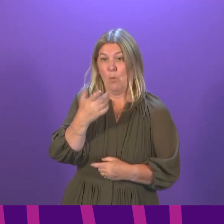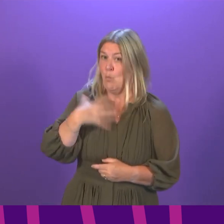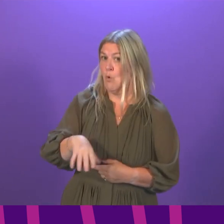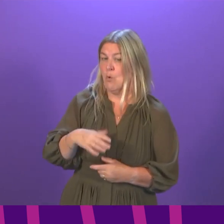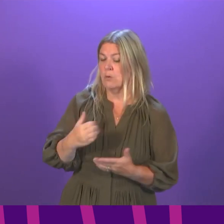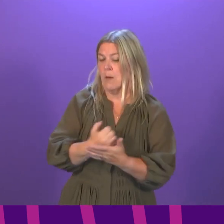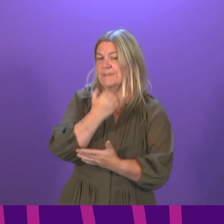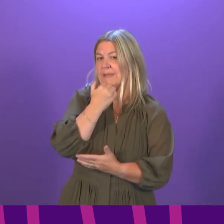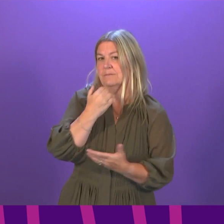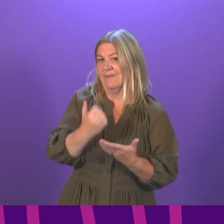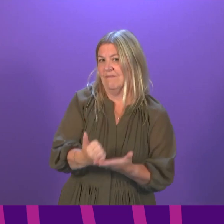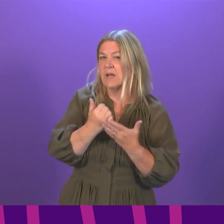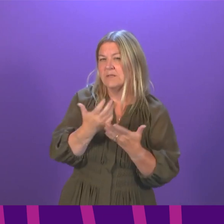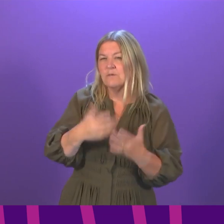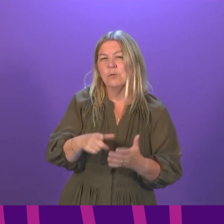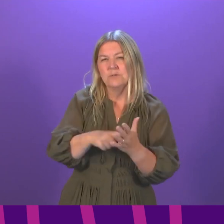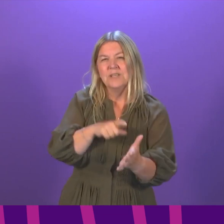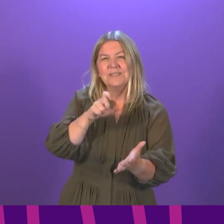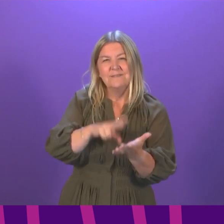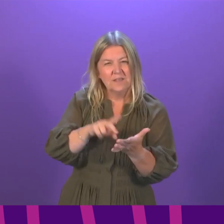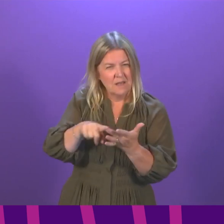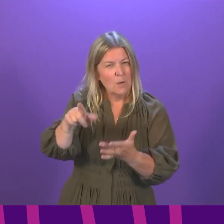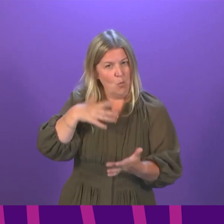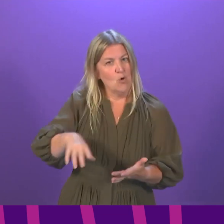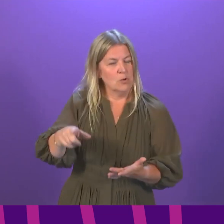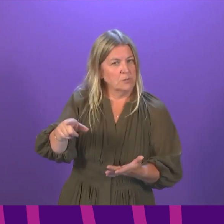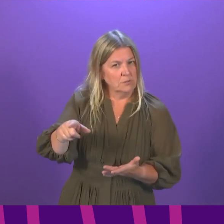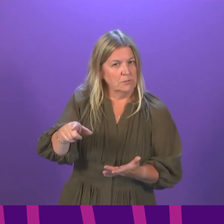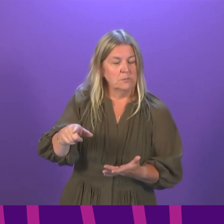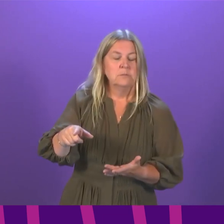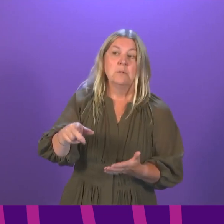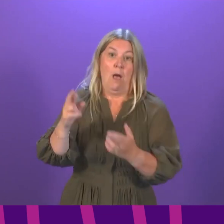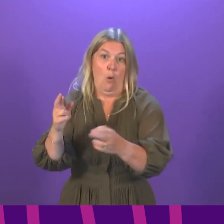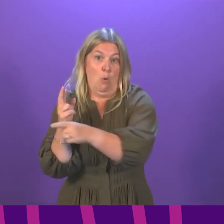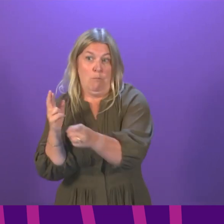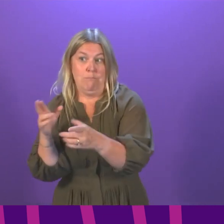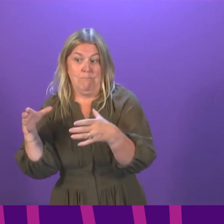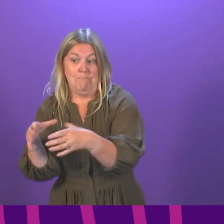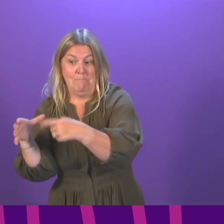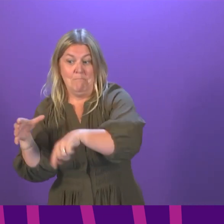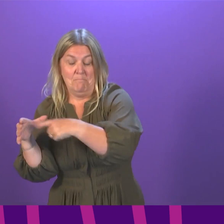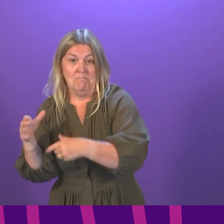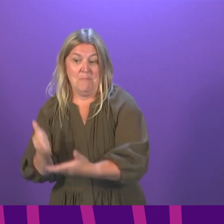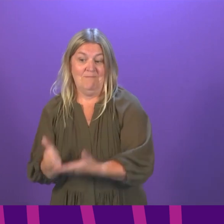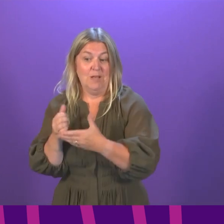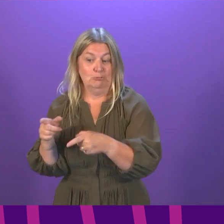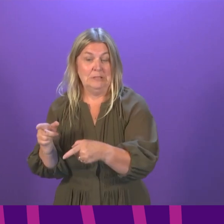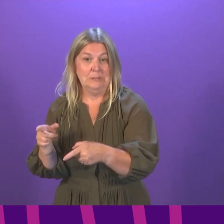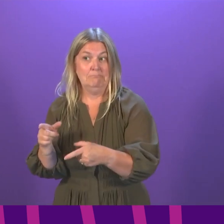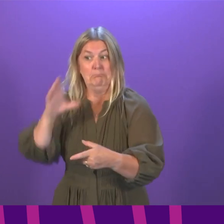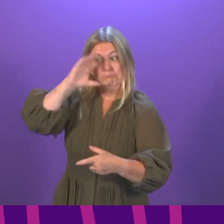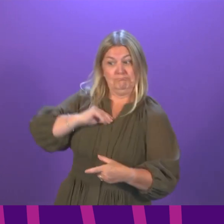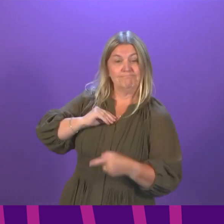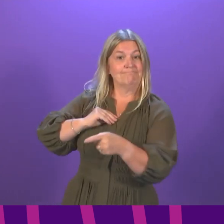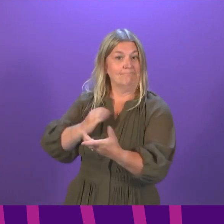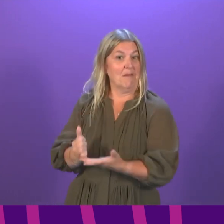JCVI over the next day or so. I hope JCVI, our advisory body, so they have to give